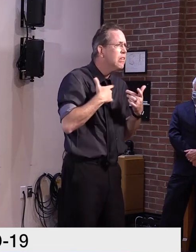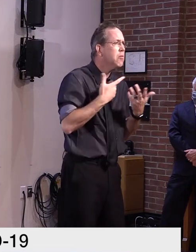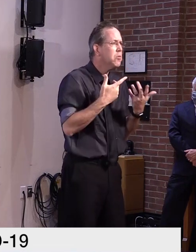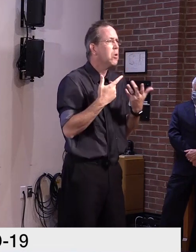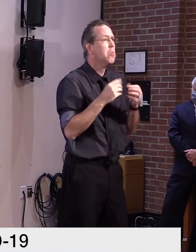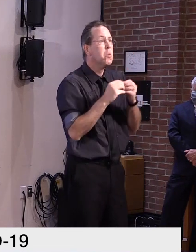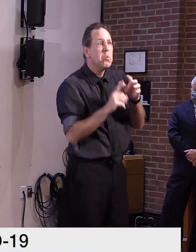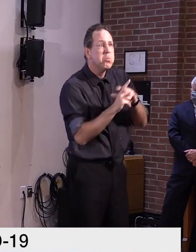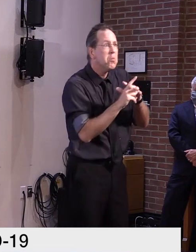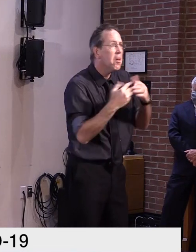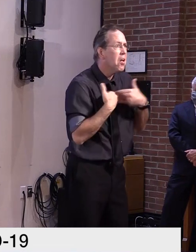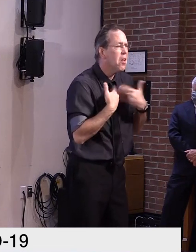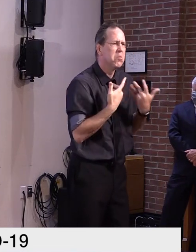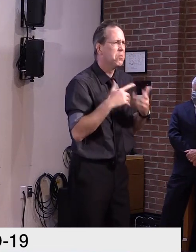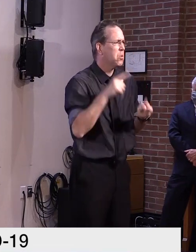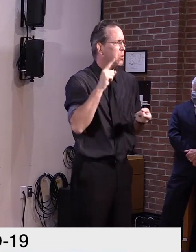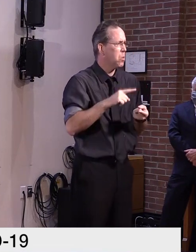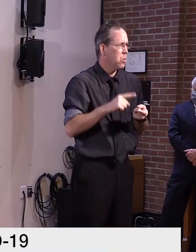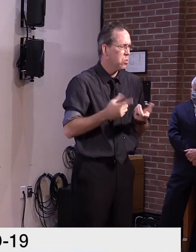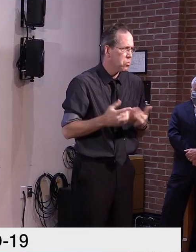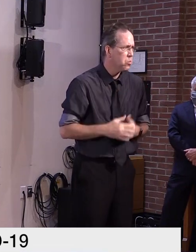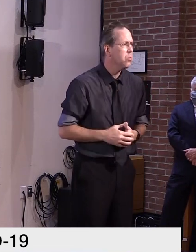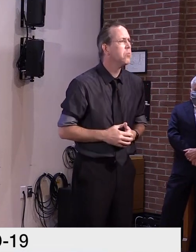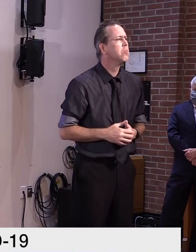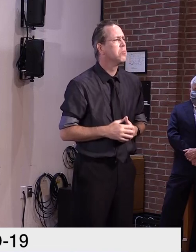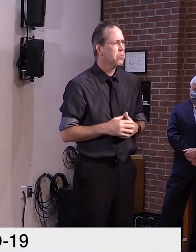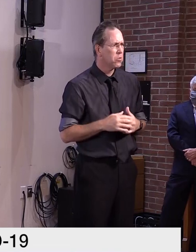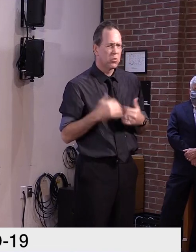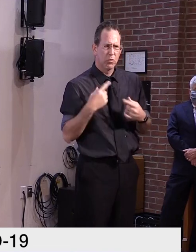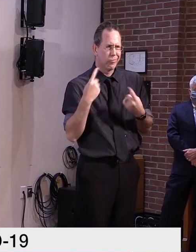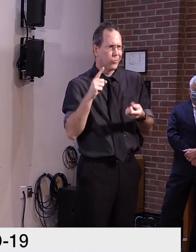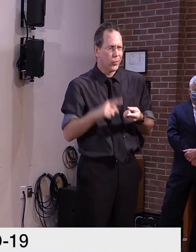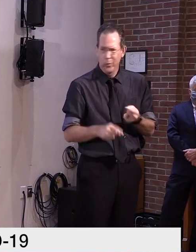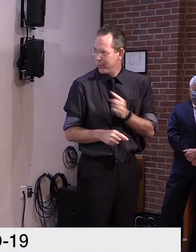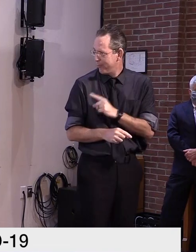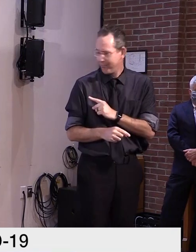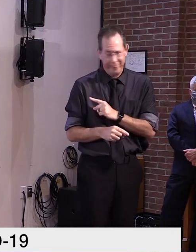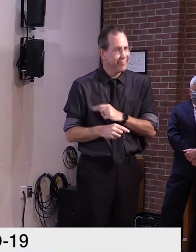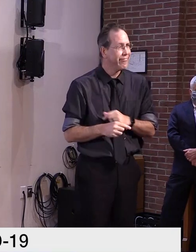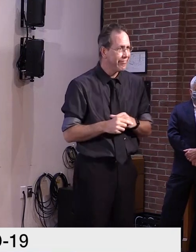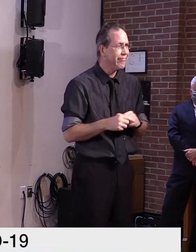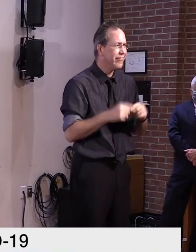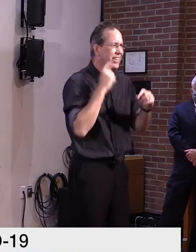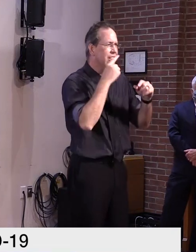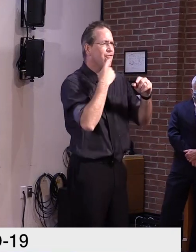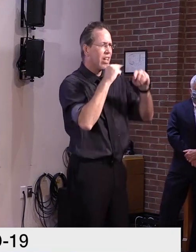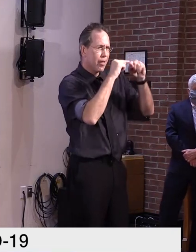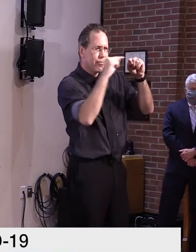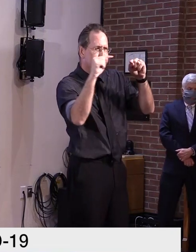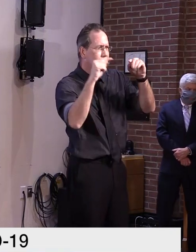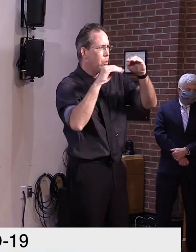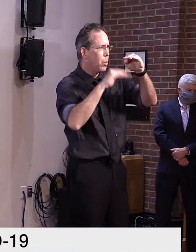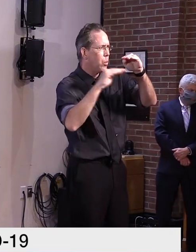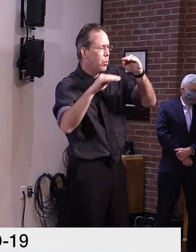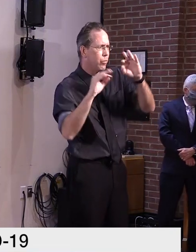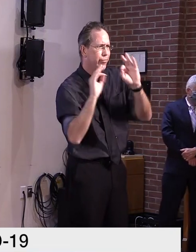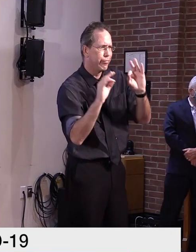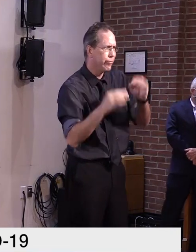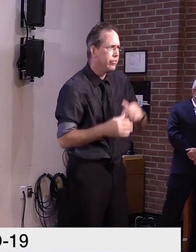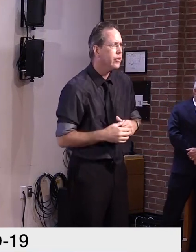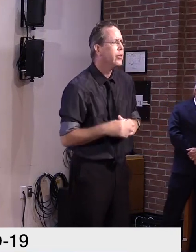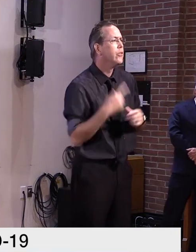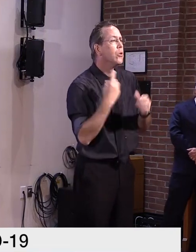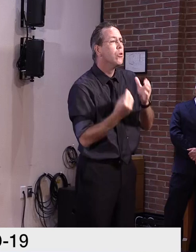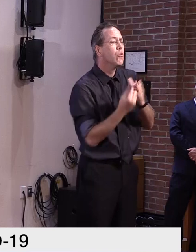for now, these numbers remain very low and well below our guardrail. Similarly, on the growth metric, you can see that we had really